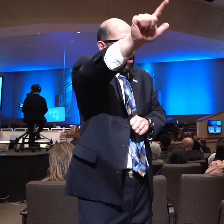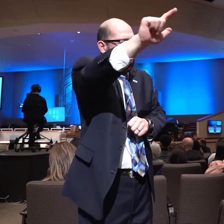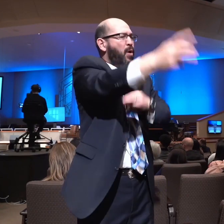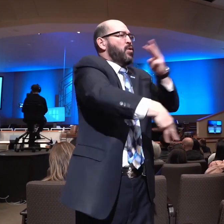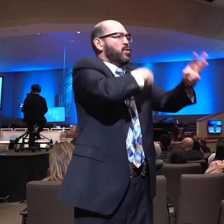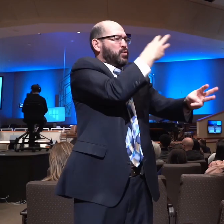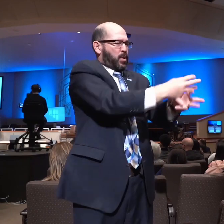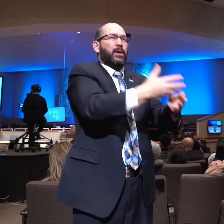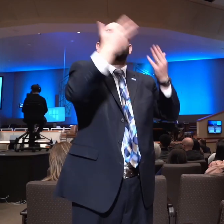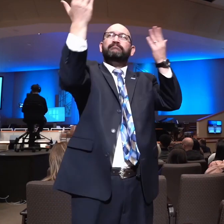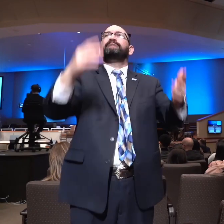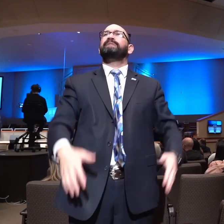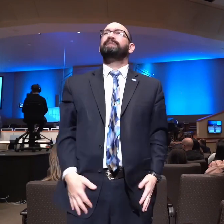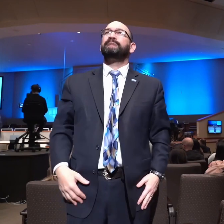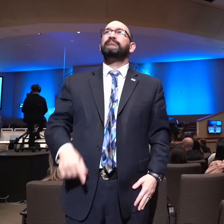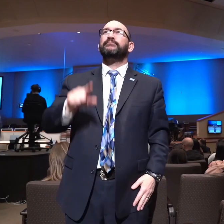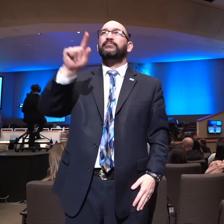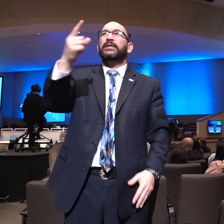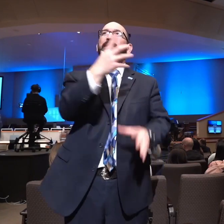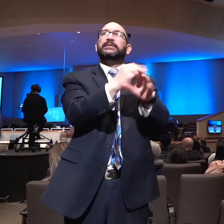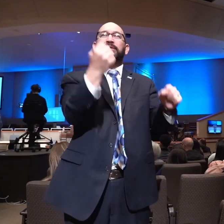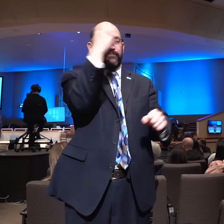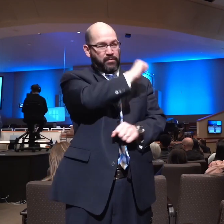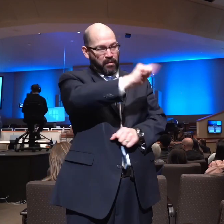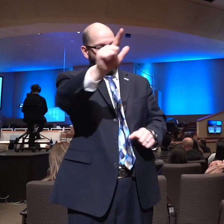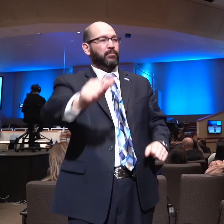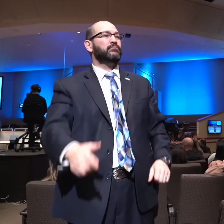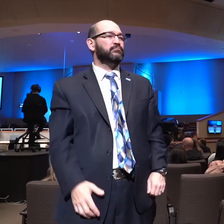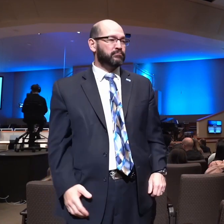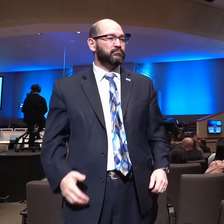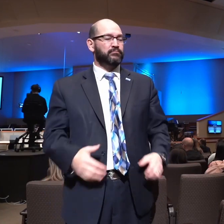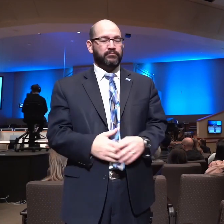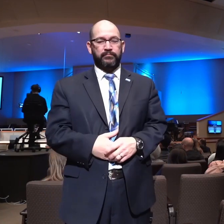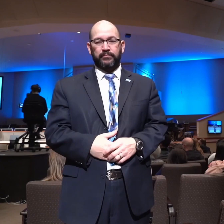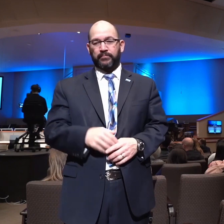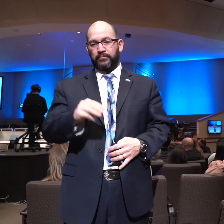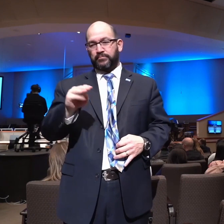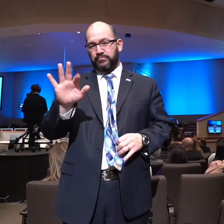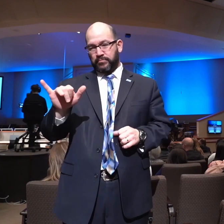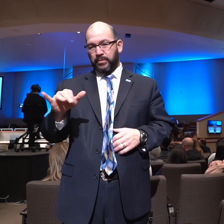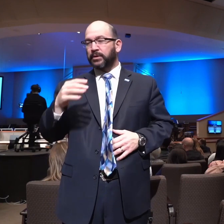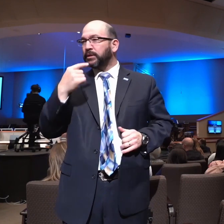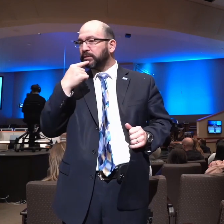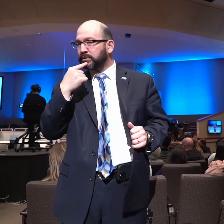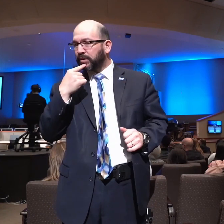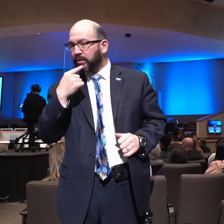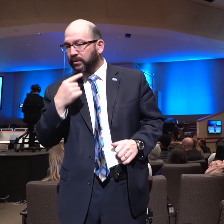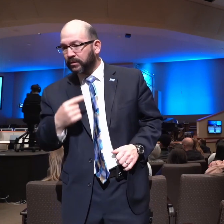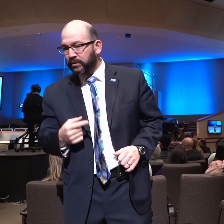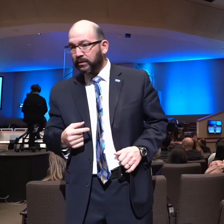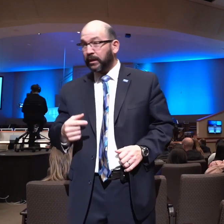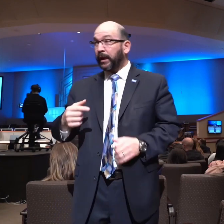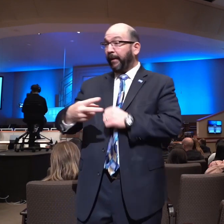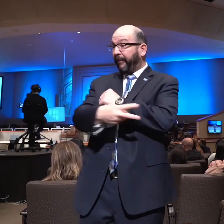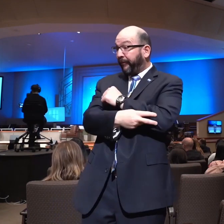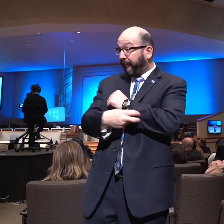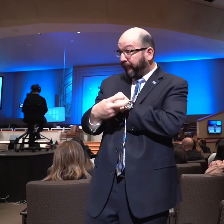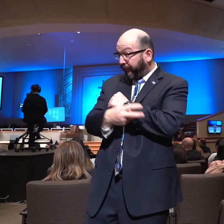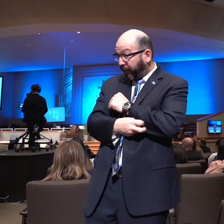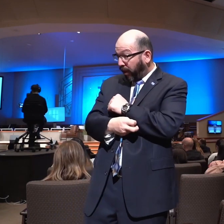world. He is the ransom for all. Moody said, the thief had nails through both hands so that